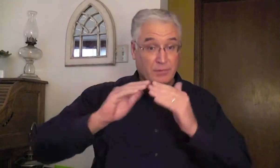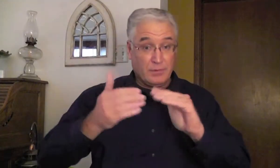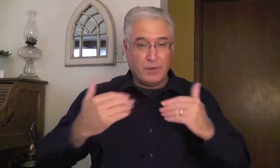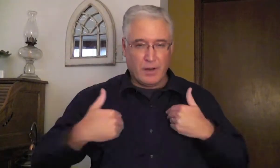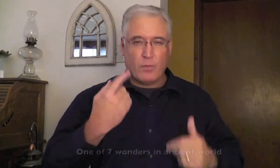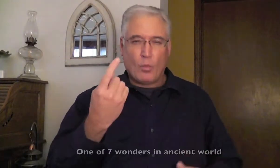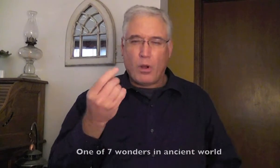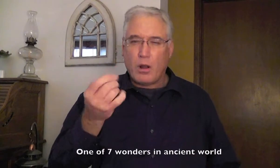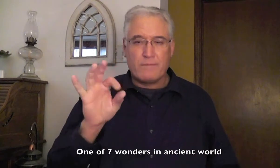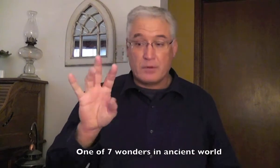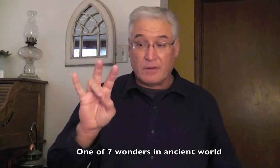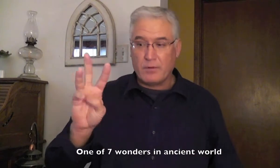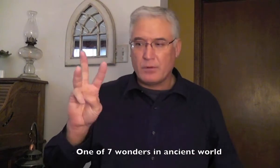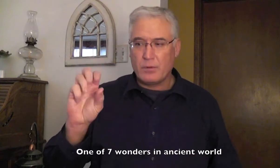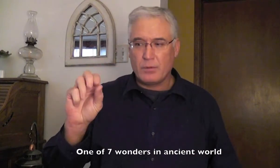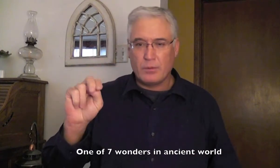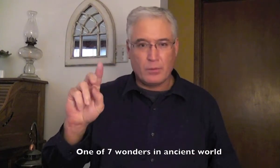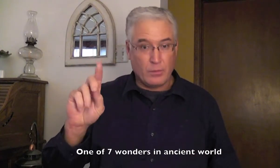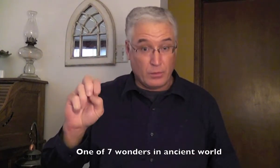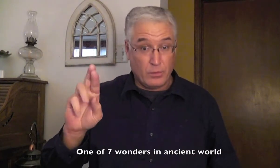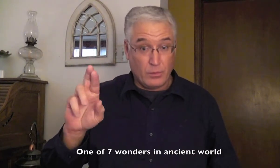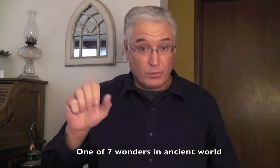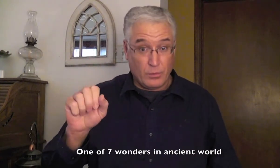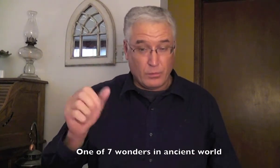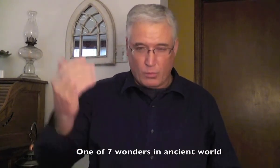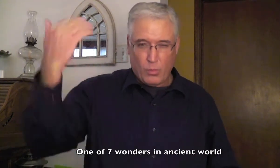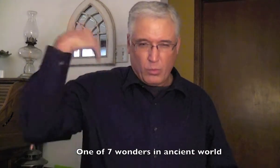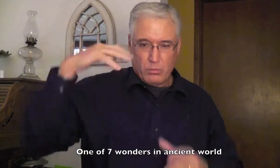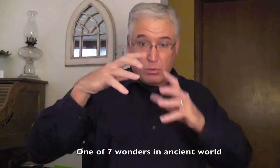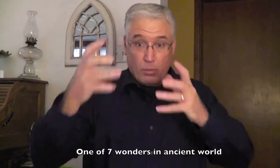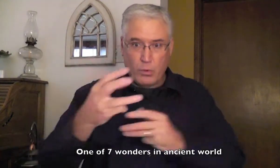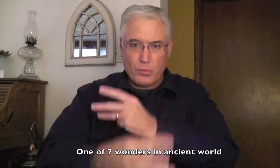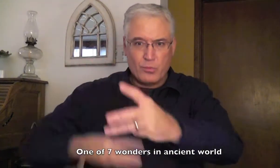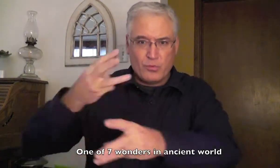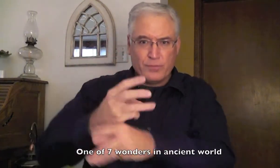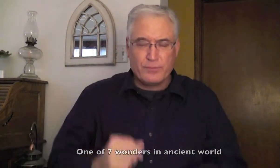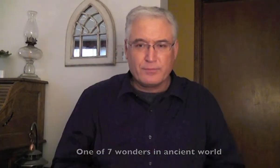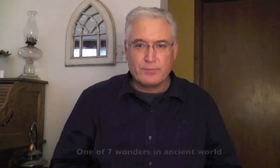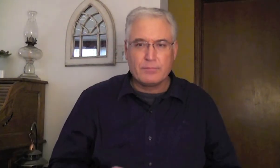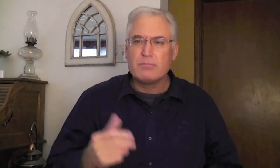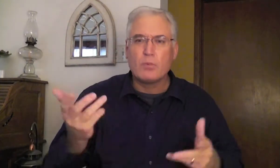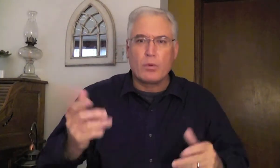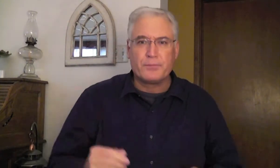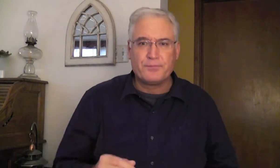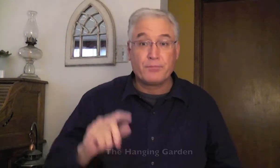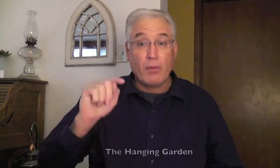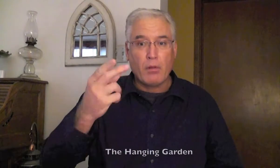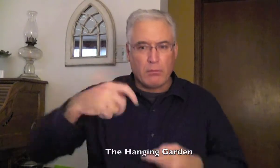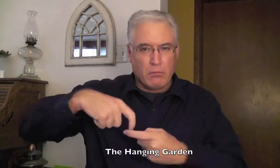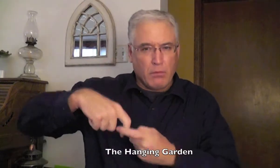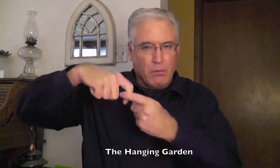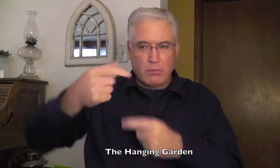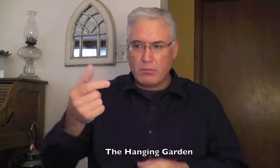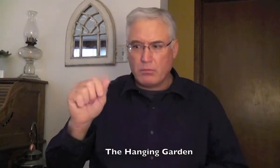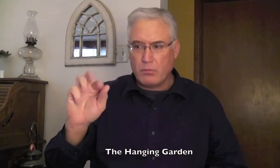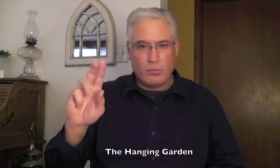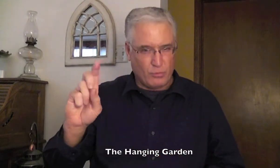The king's city, it had one of the seven wonders in the ancient world. What was it? It was the